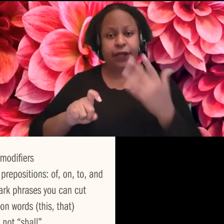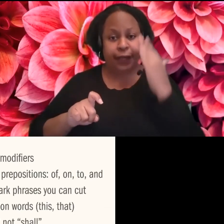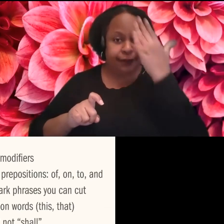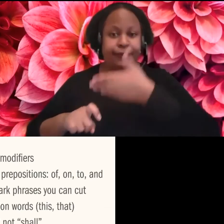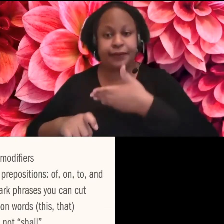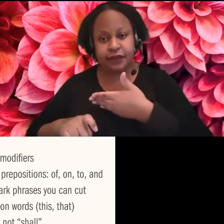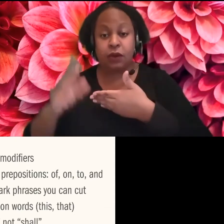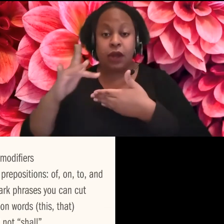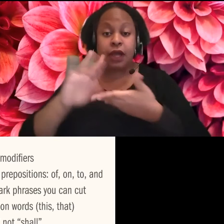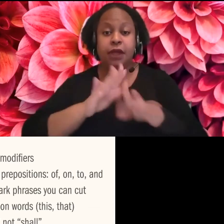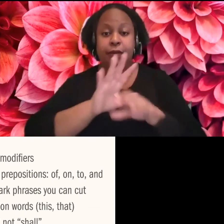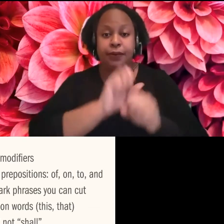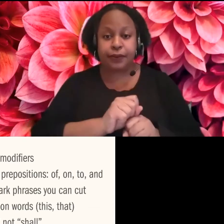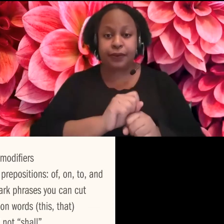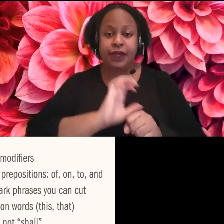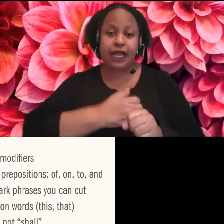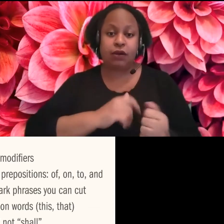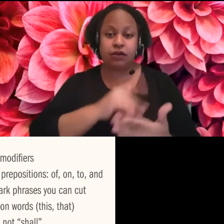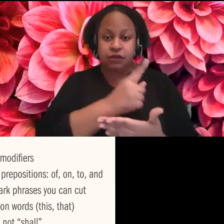Um,